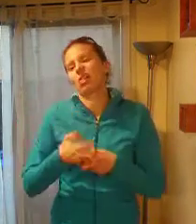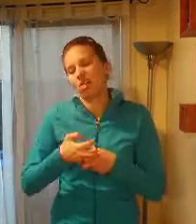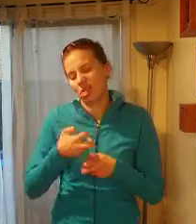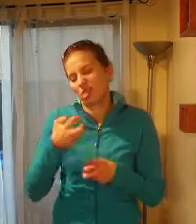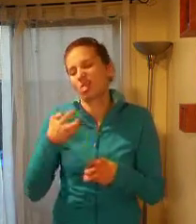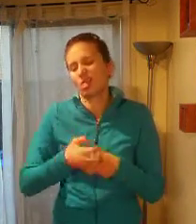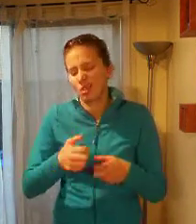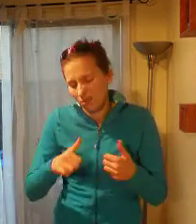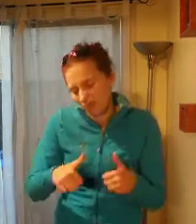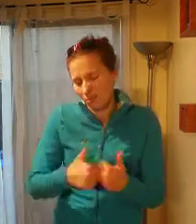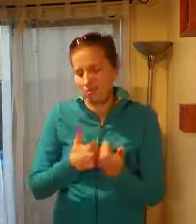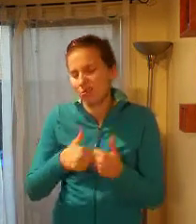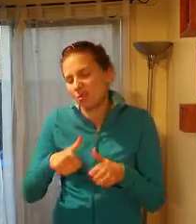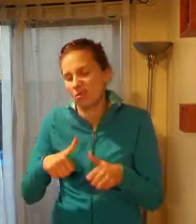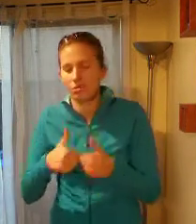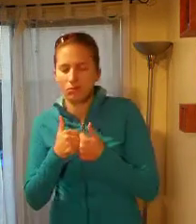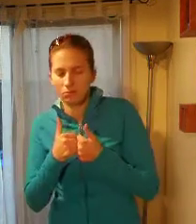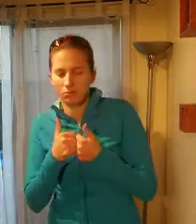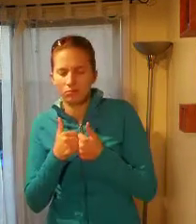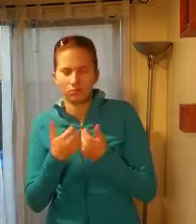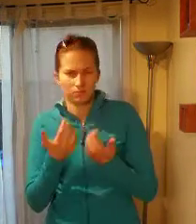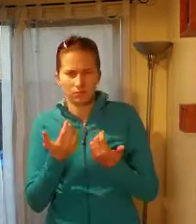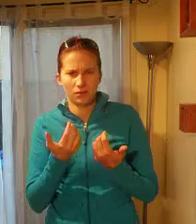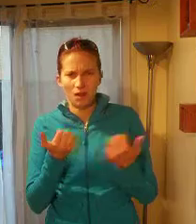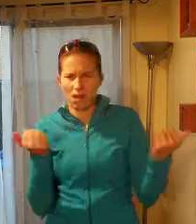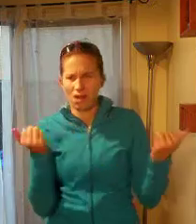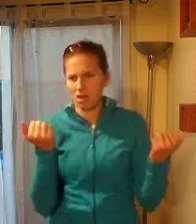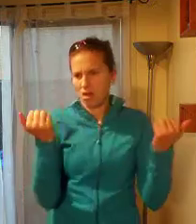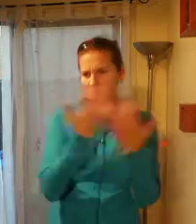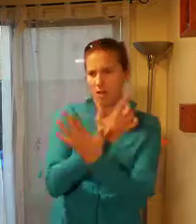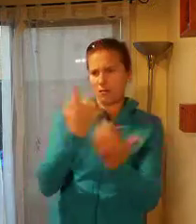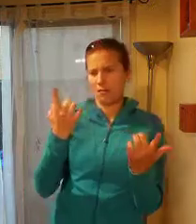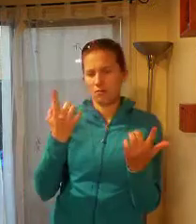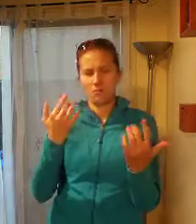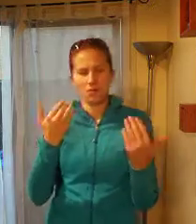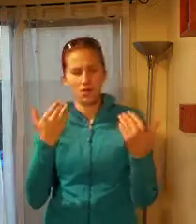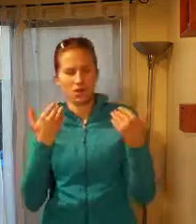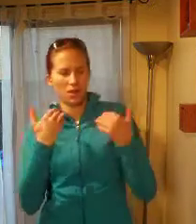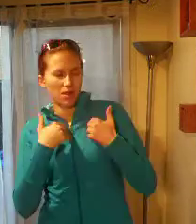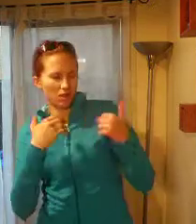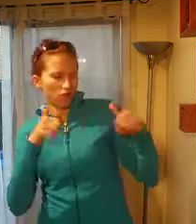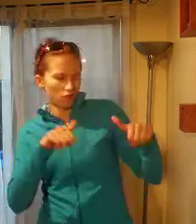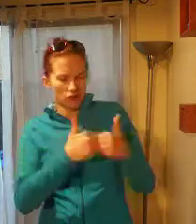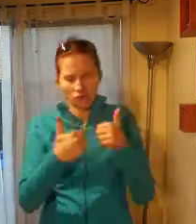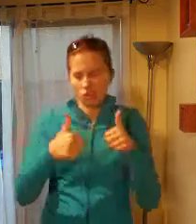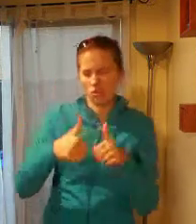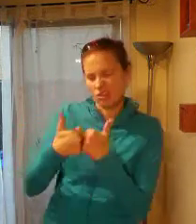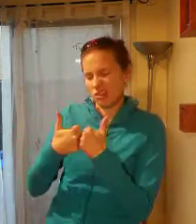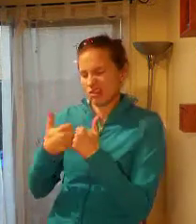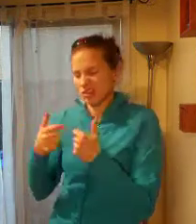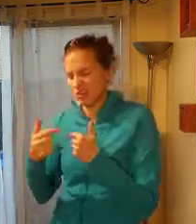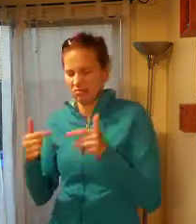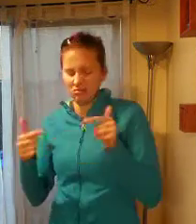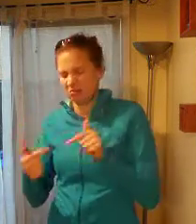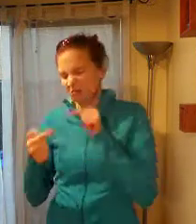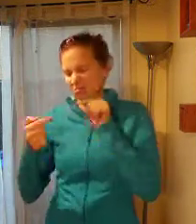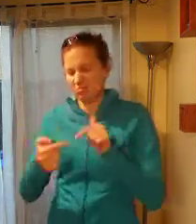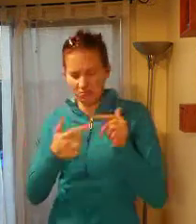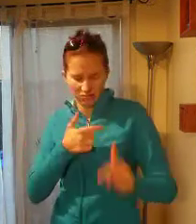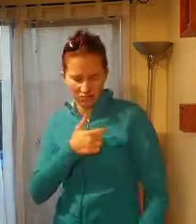everybody's got their share of battle scars. As for